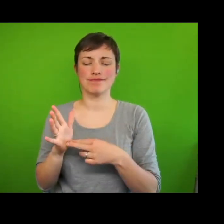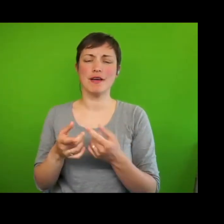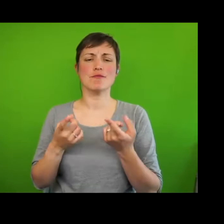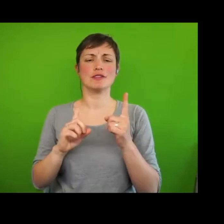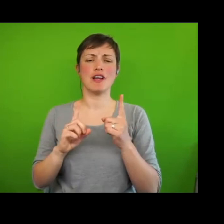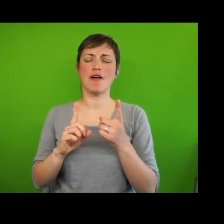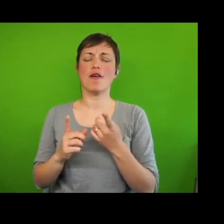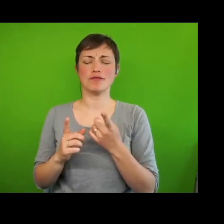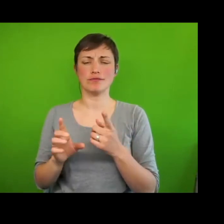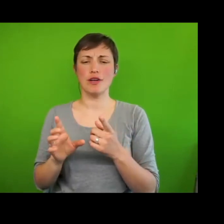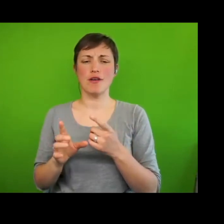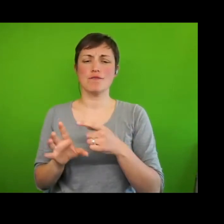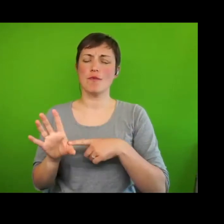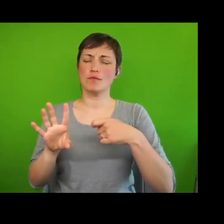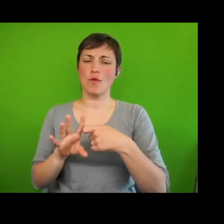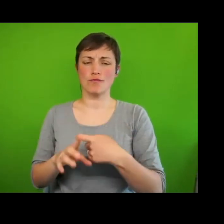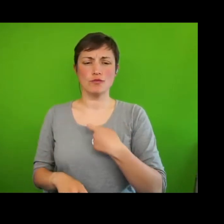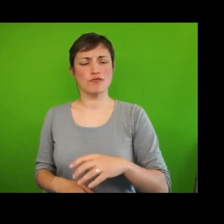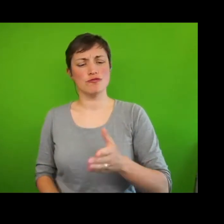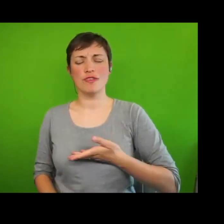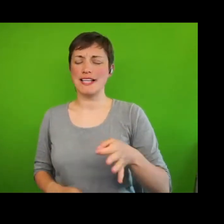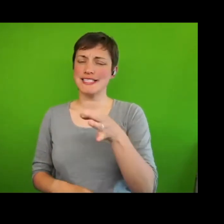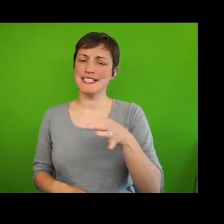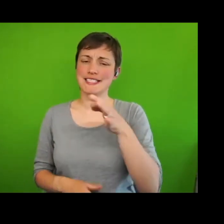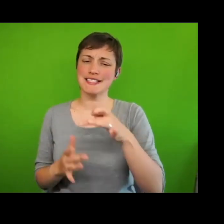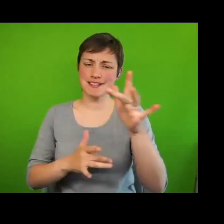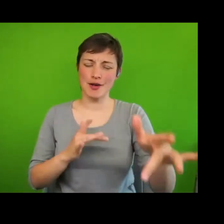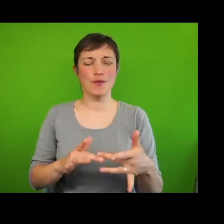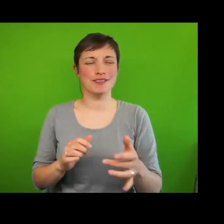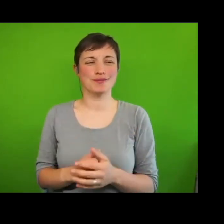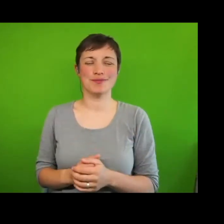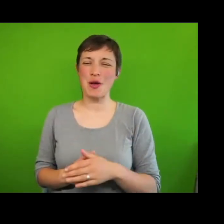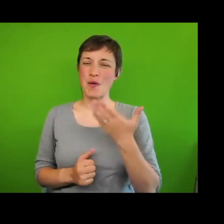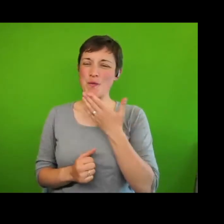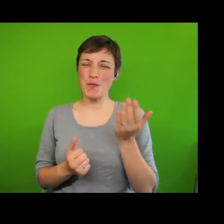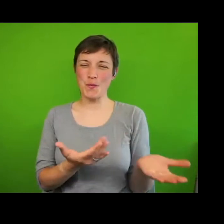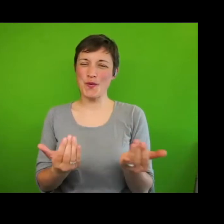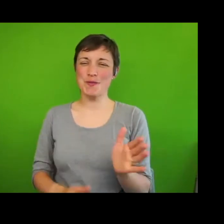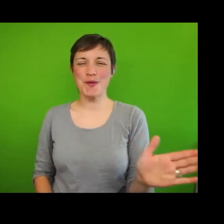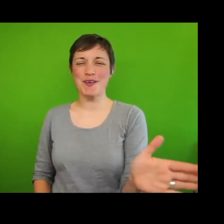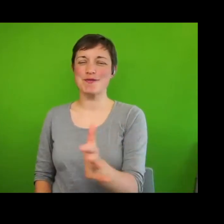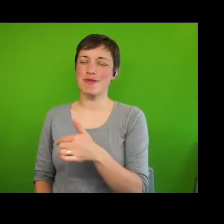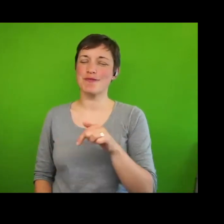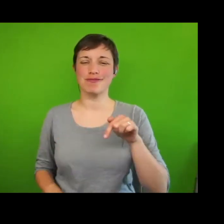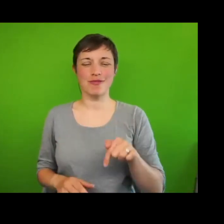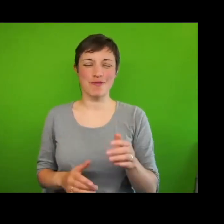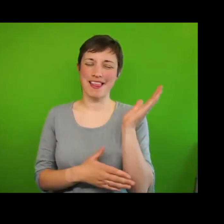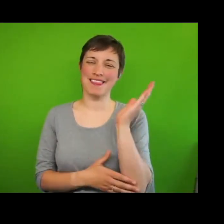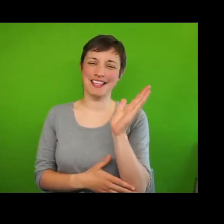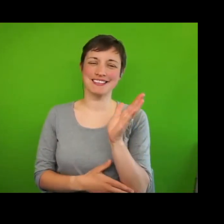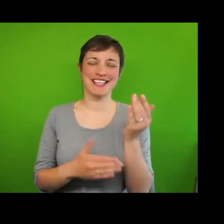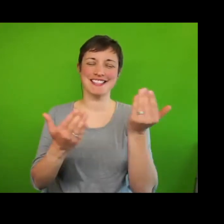and I want to offer a very warm welcome to everyone to our annual York Human Rights City Lecture for